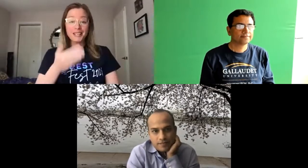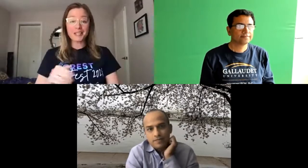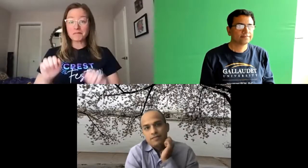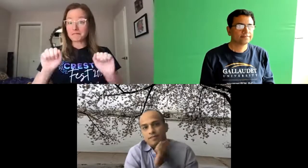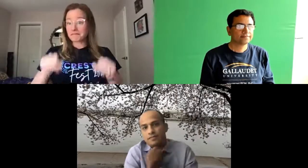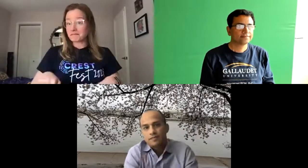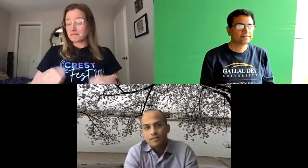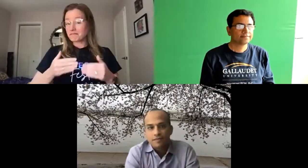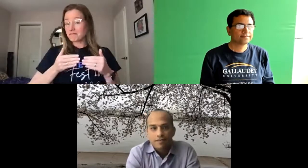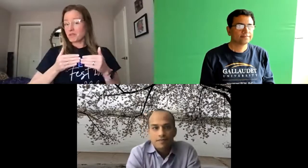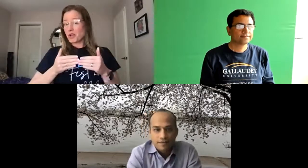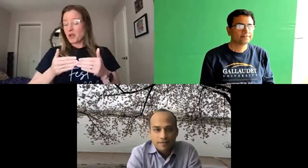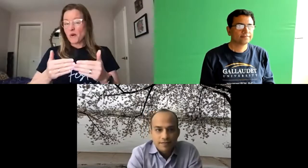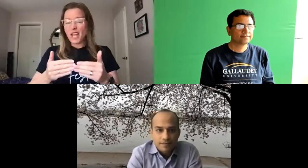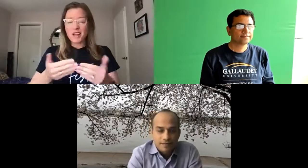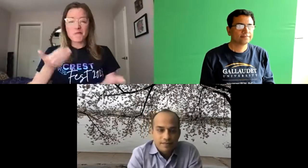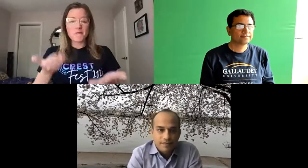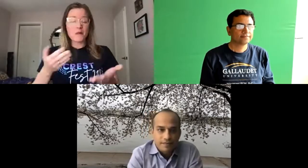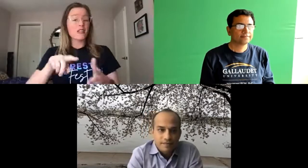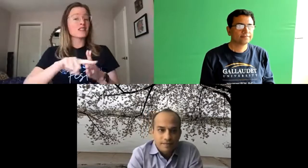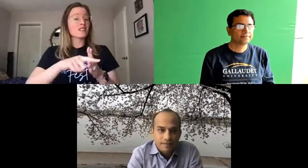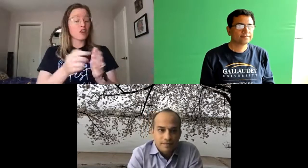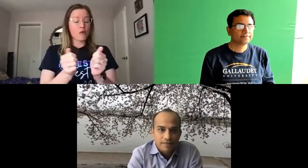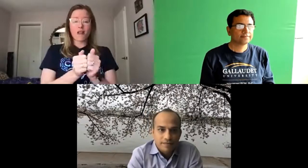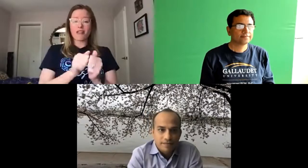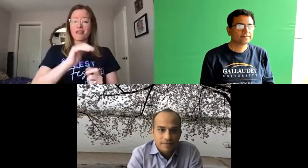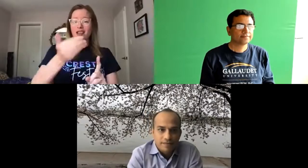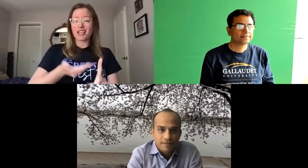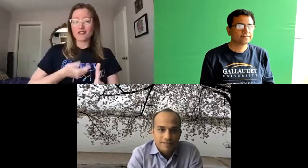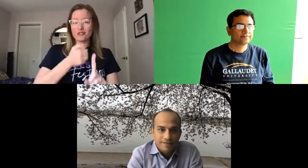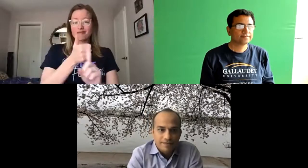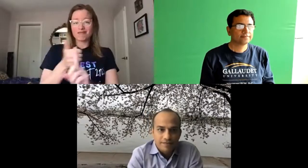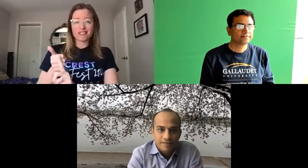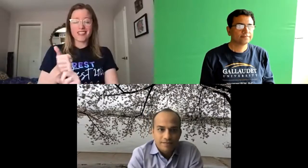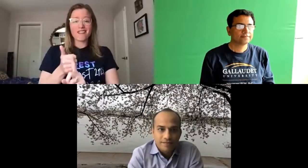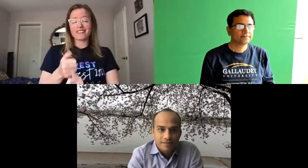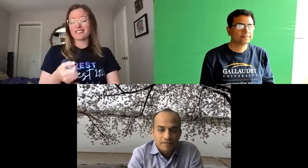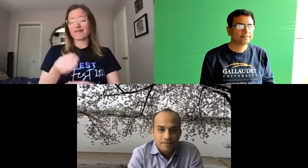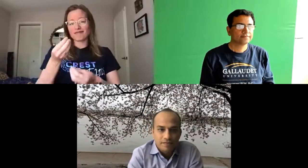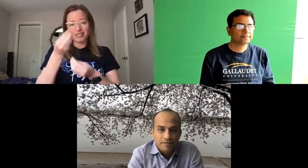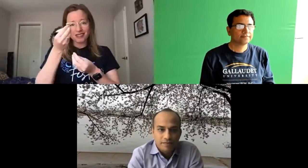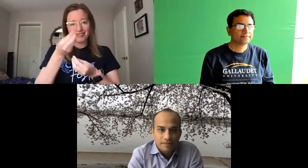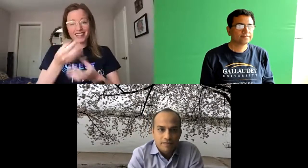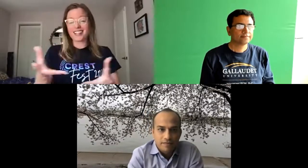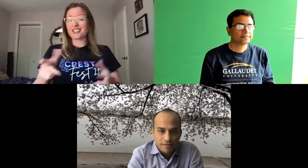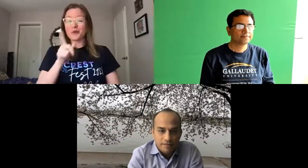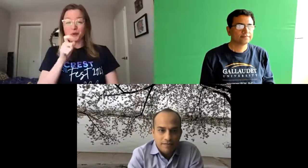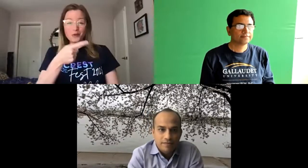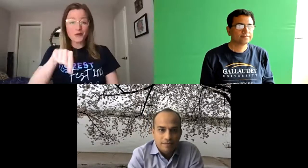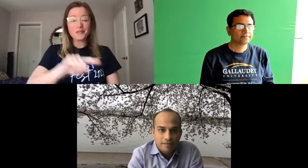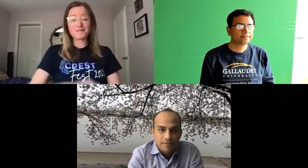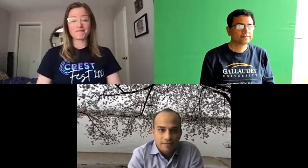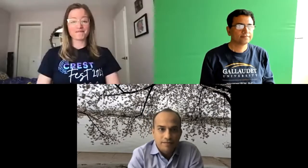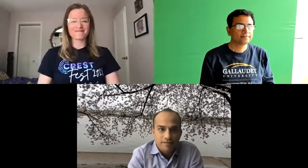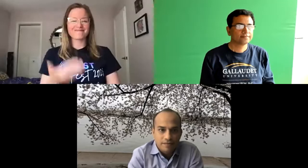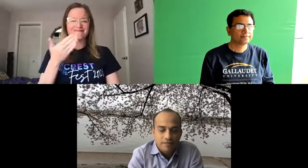who have joined us today with that i think we can go ahead and start with introductions if you'd like